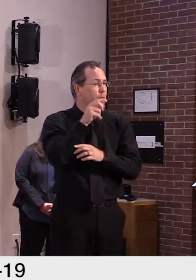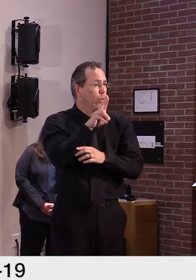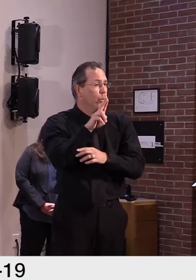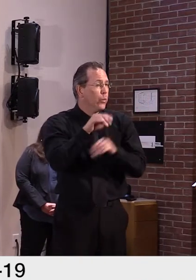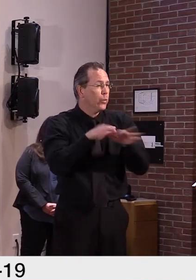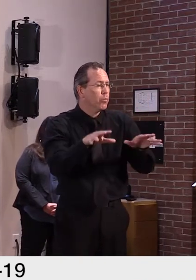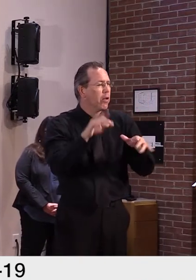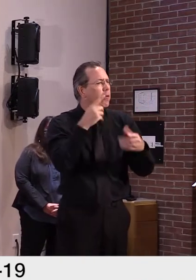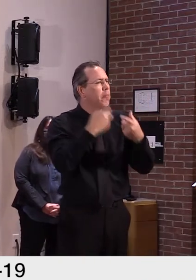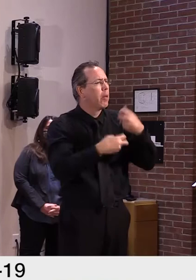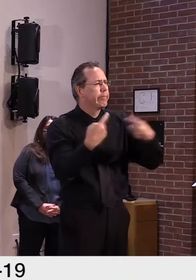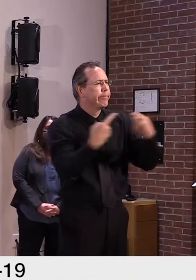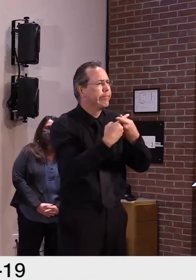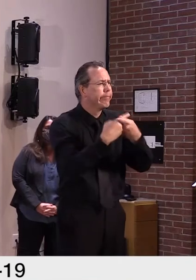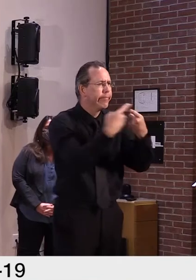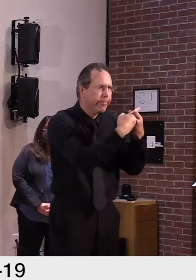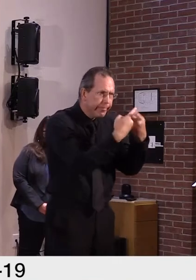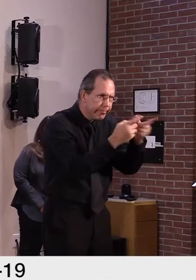Levine.